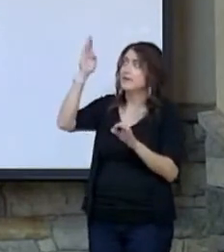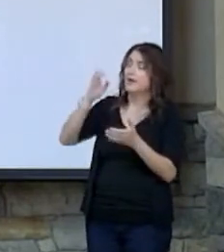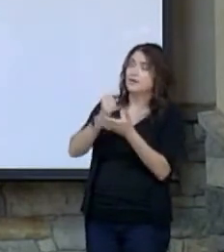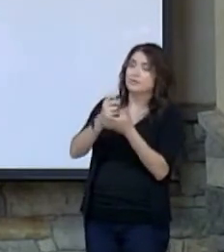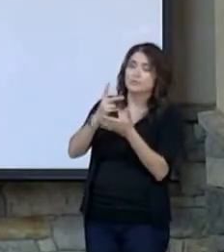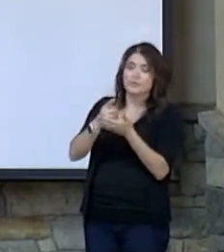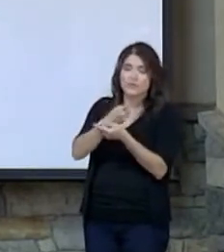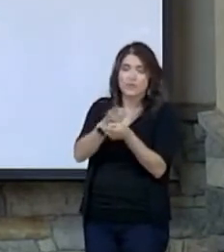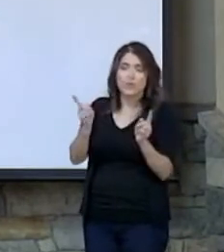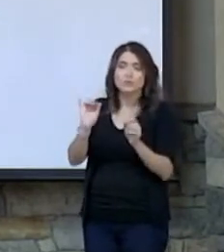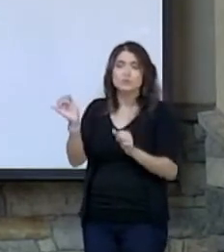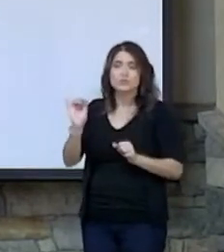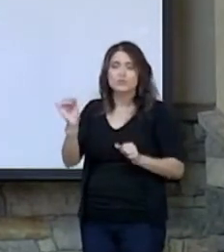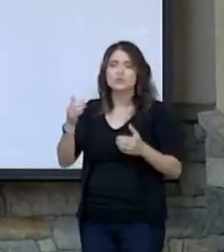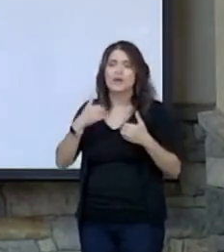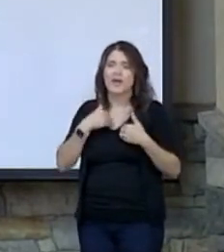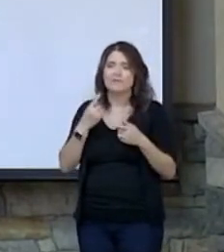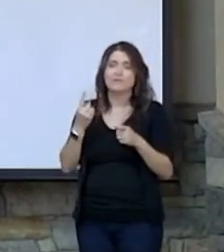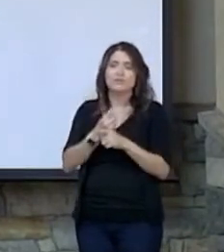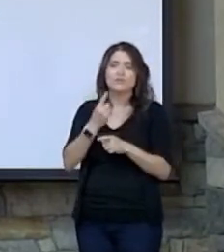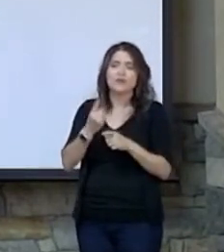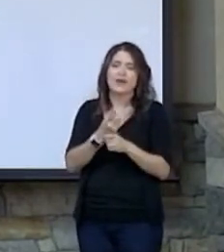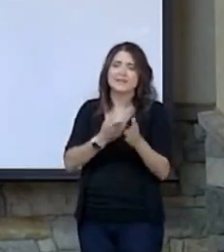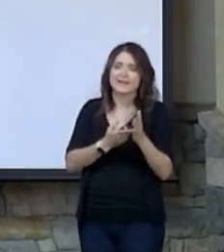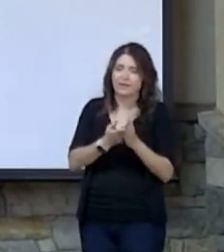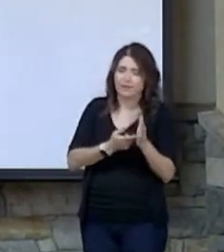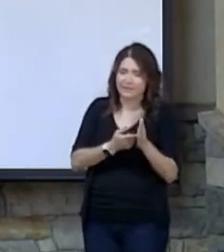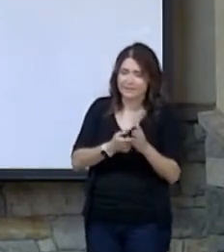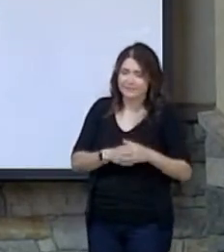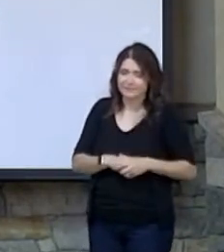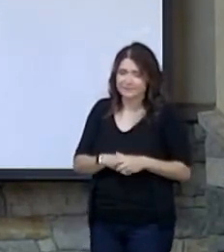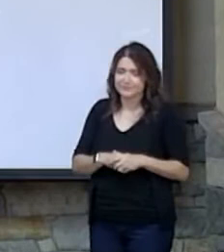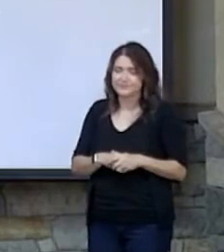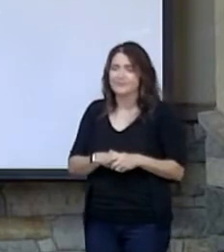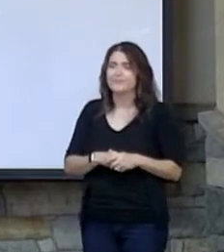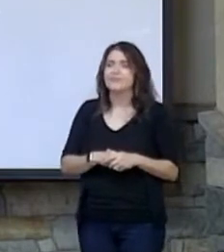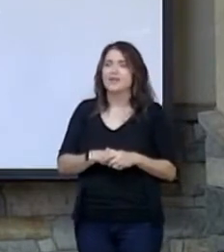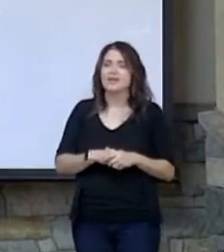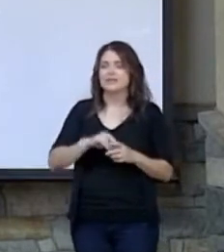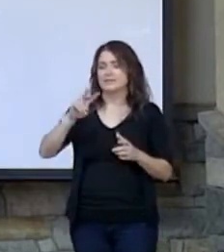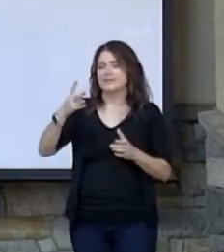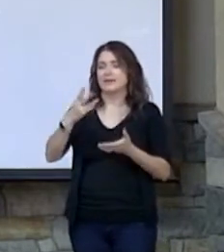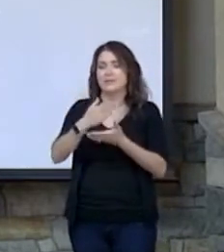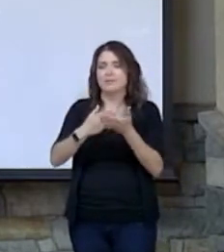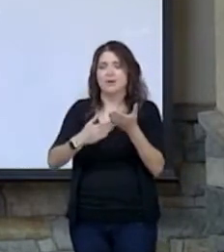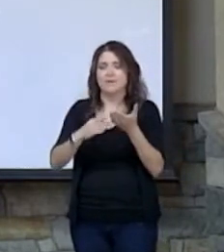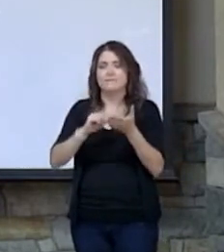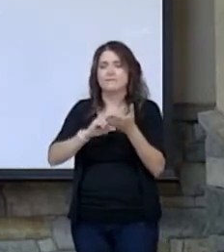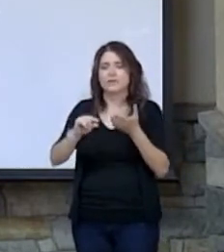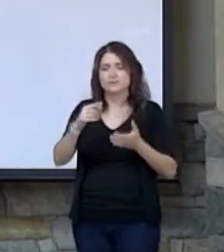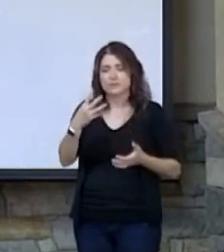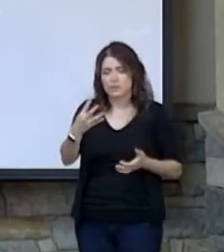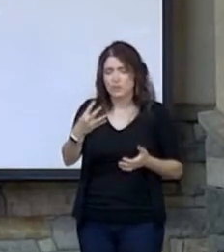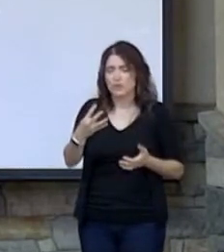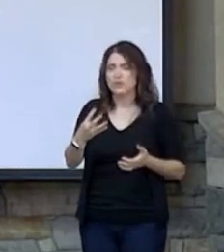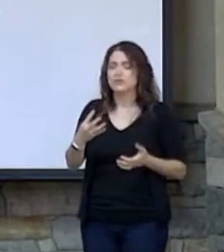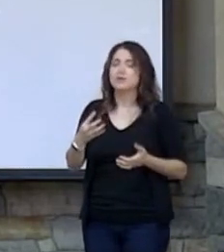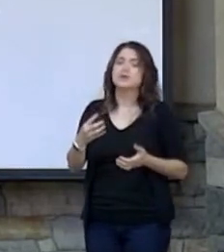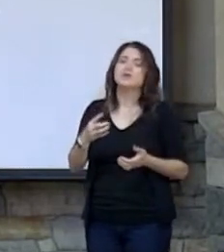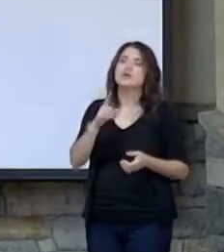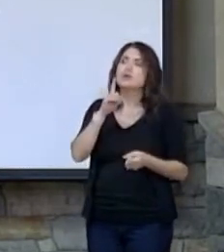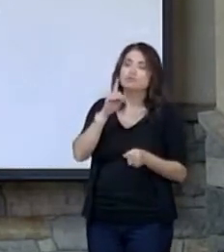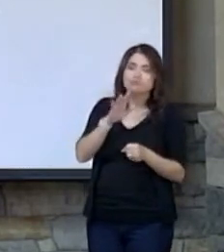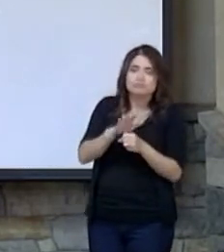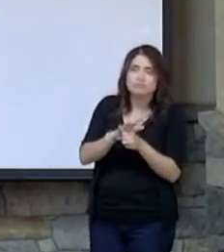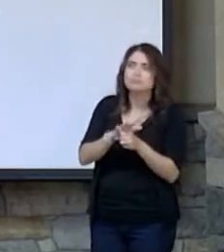who have the right integrity. Look at the second part of verse 4. Who swears to his own hurt and